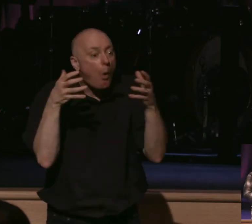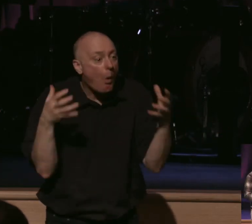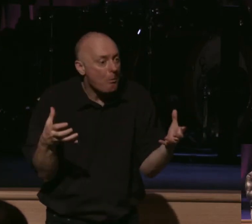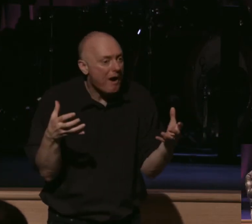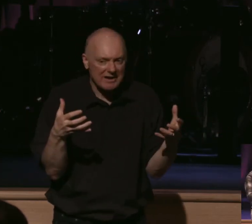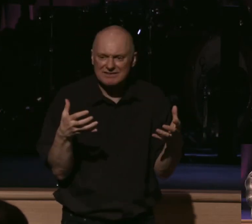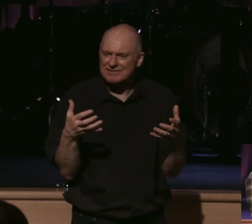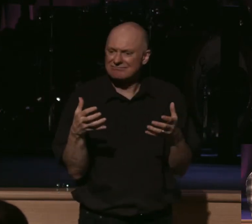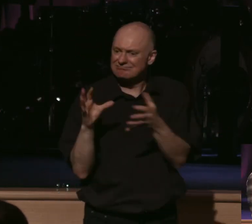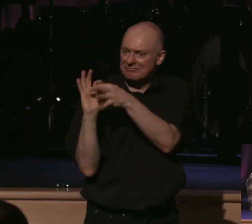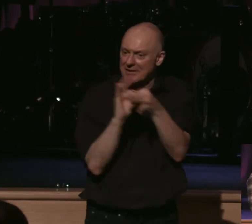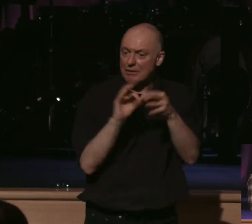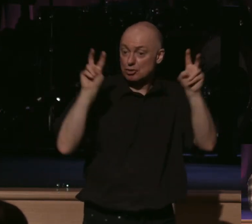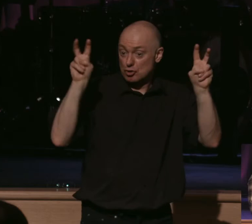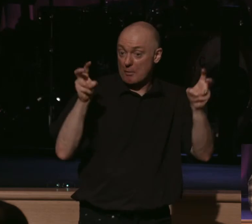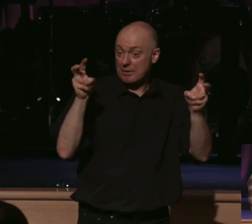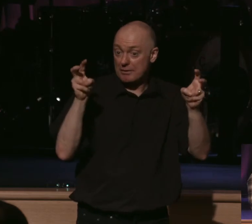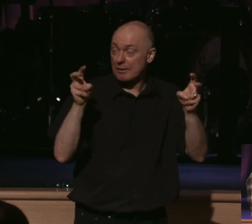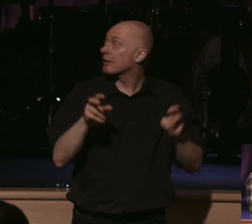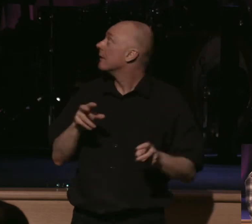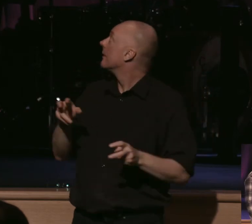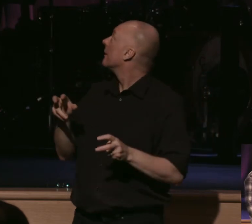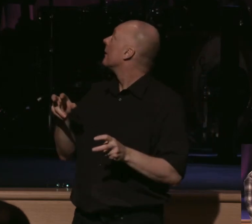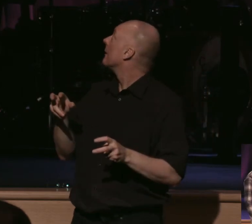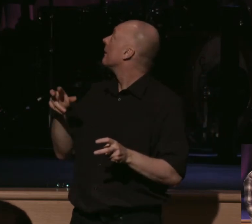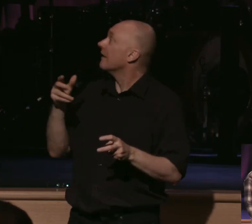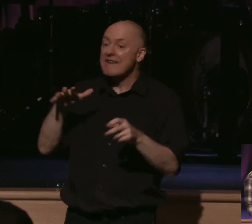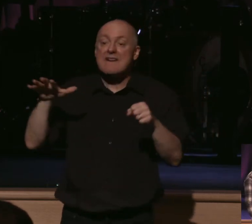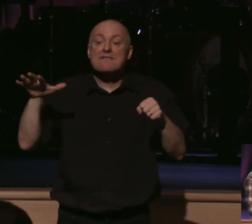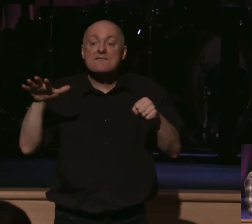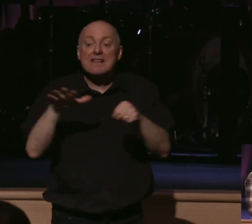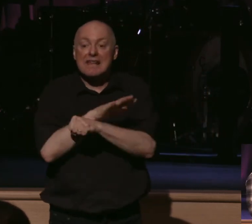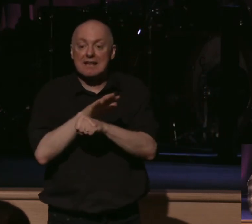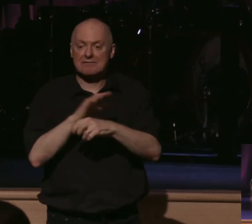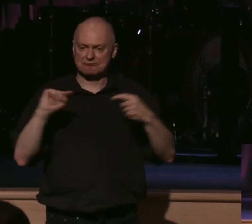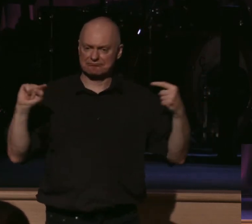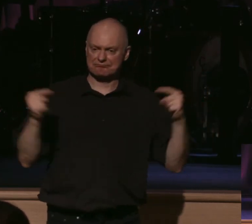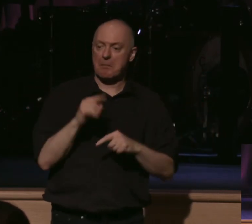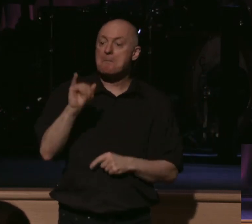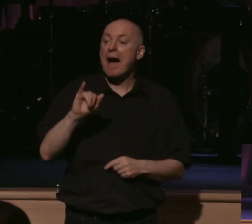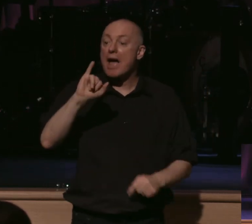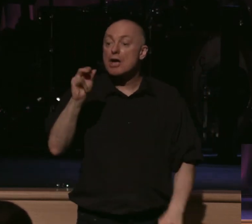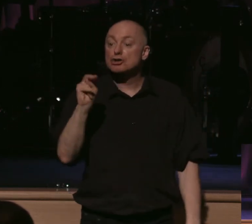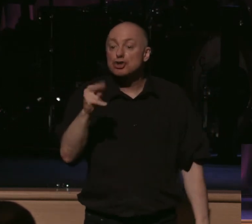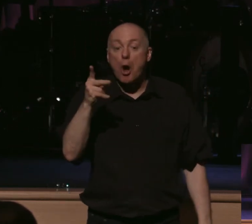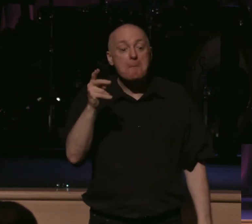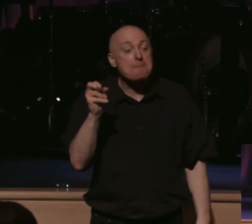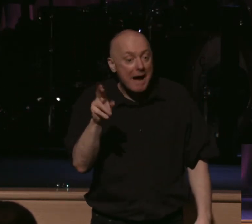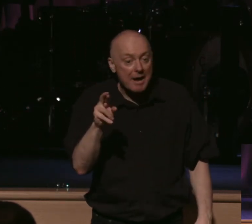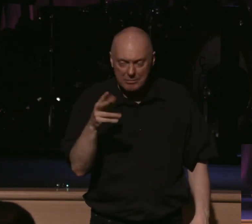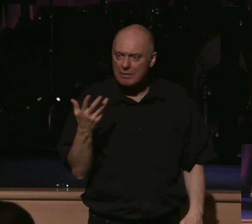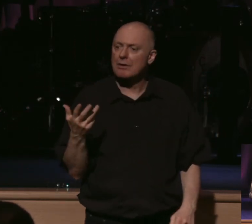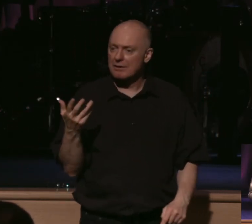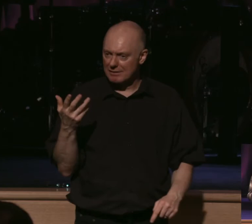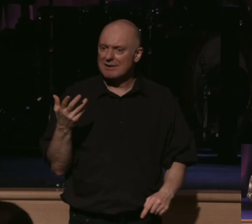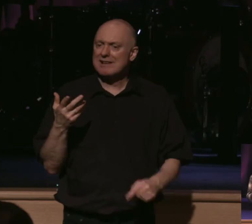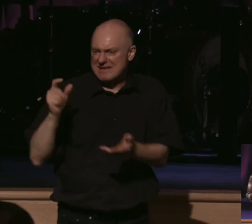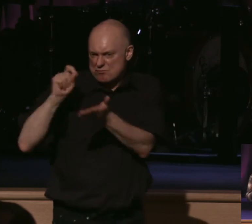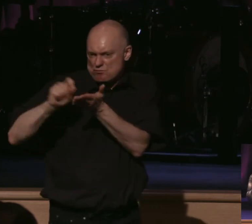of the topic today is this one right here, Filling Up the Afflictions of Christ by John Piper. part of a biographical series he has done and